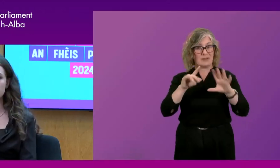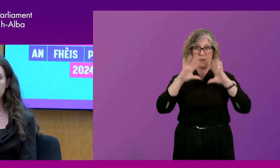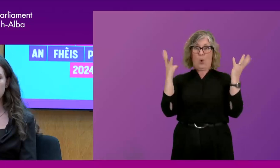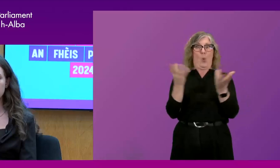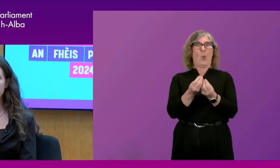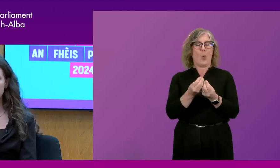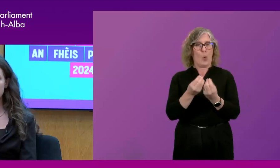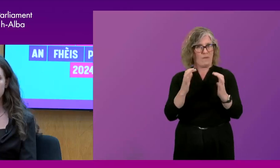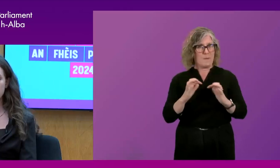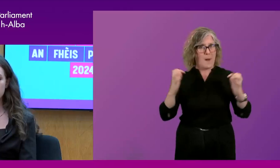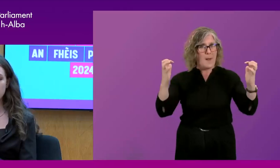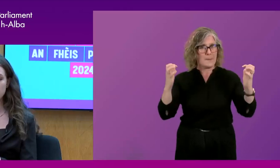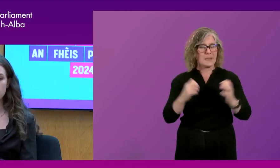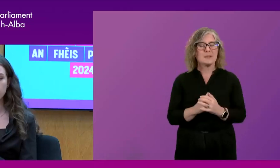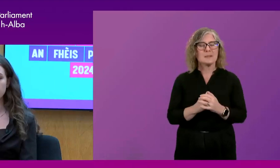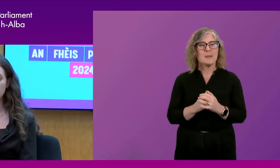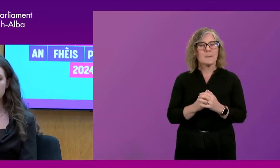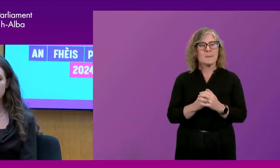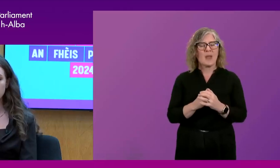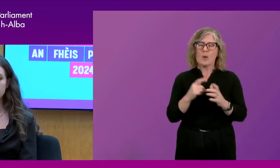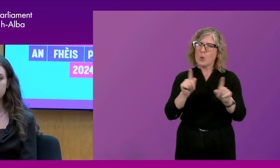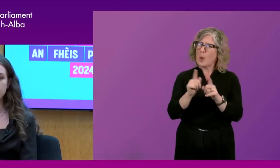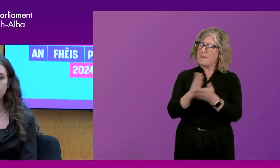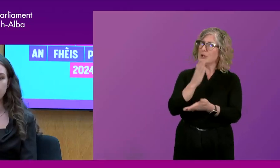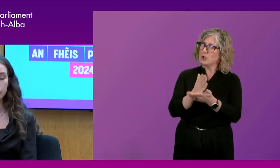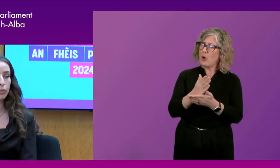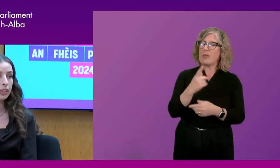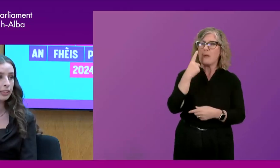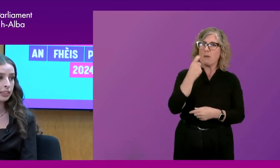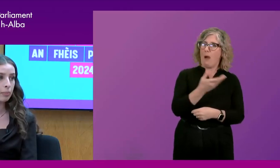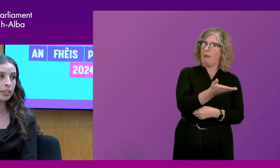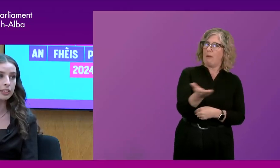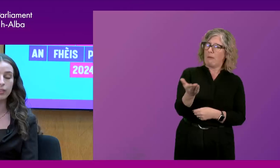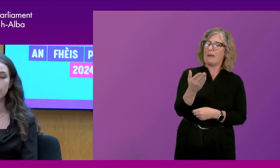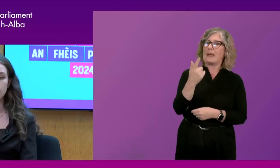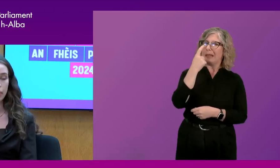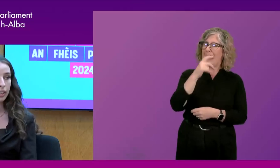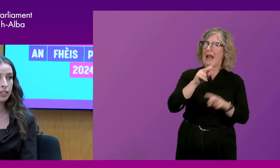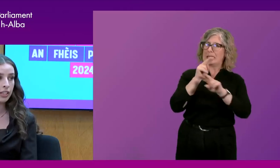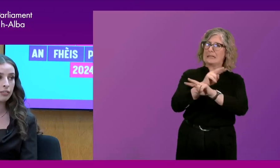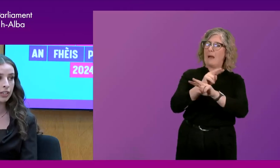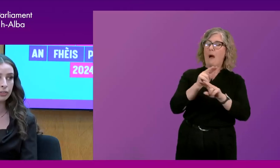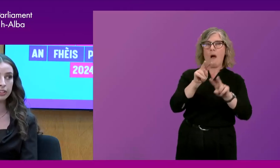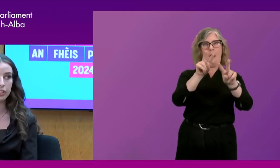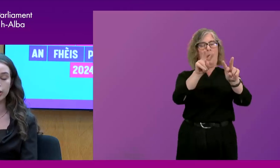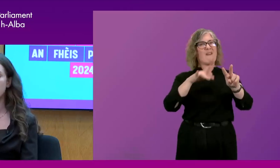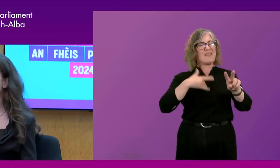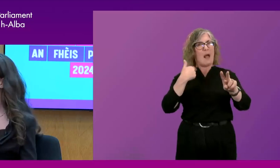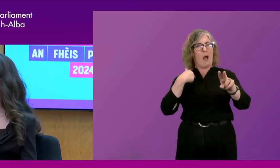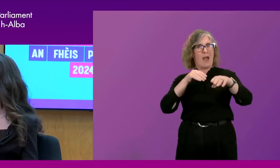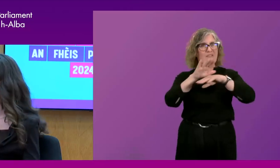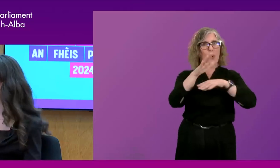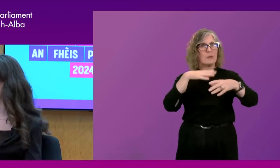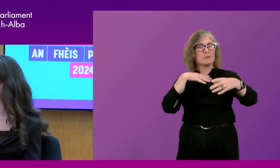Um, and then making sure that young people can see where their voices and opinions have had an impact in that final decision.